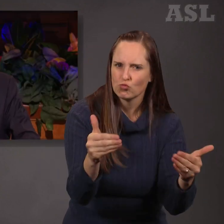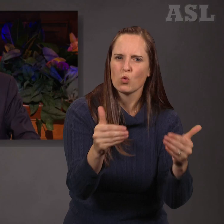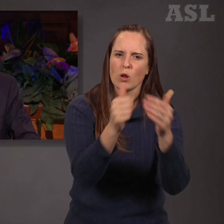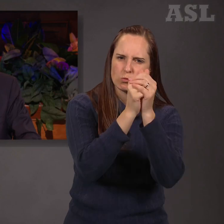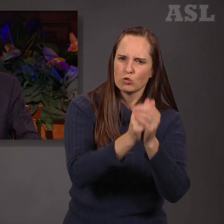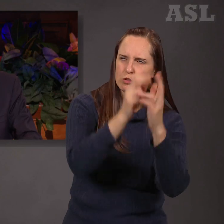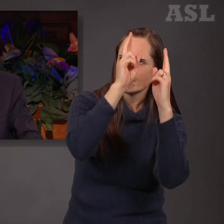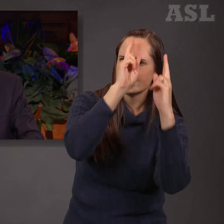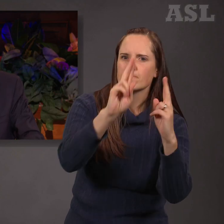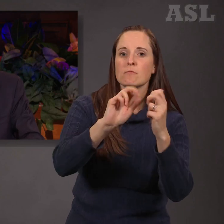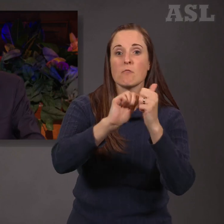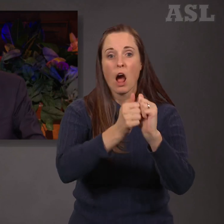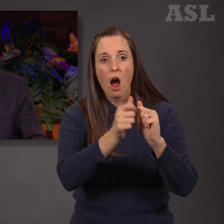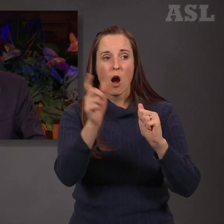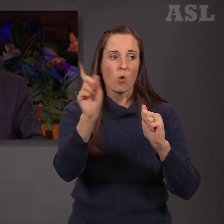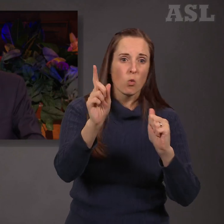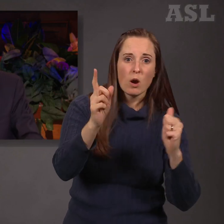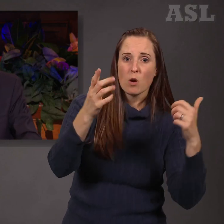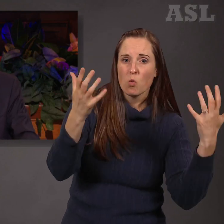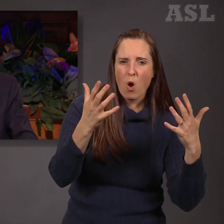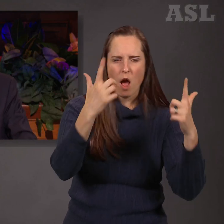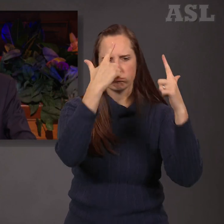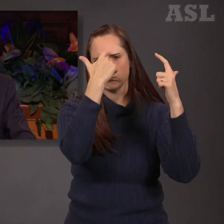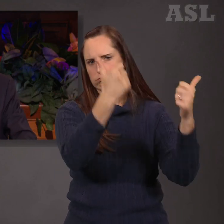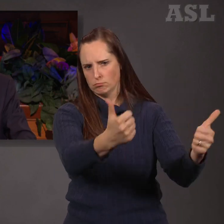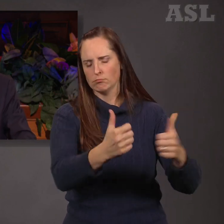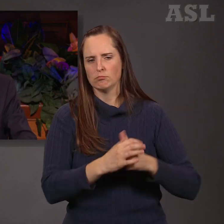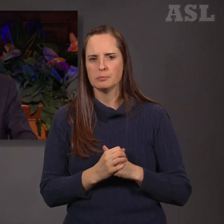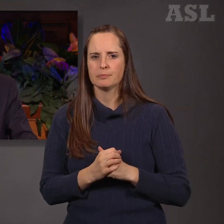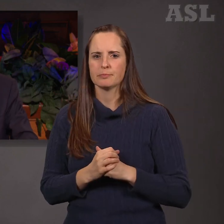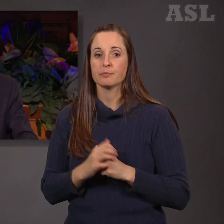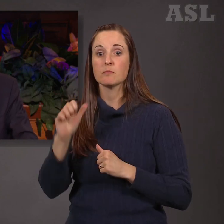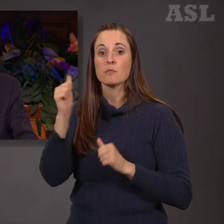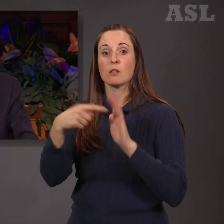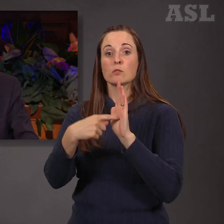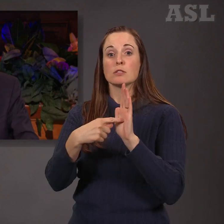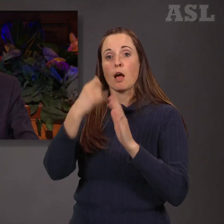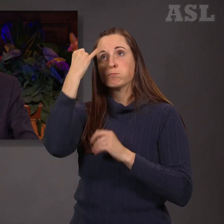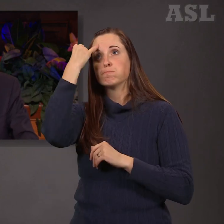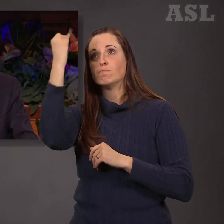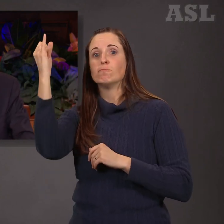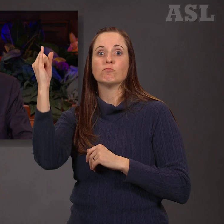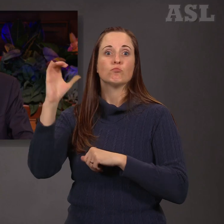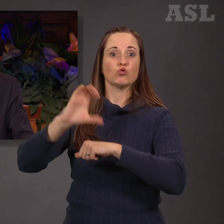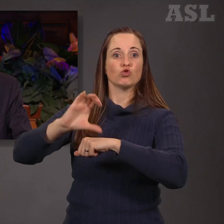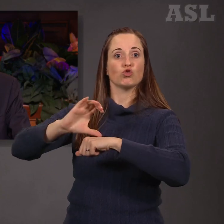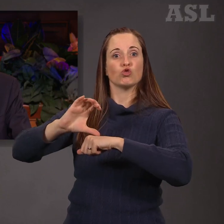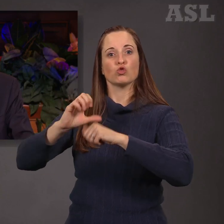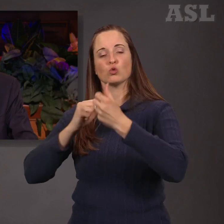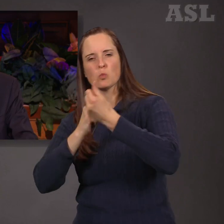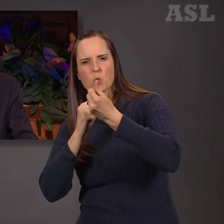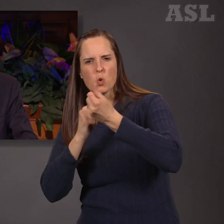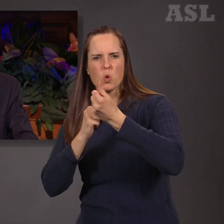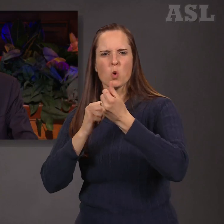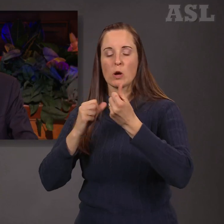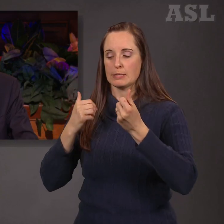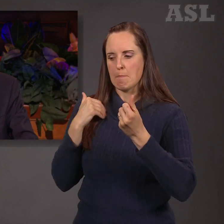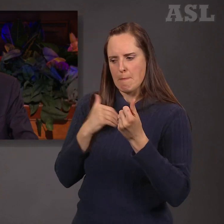Other examples of the Restored Church's humanitarian and other assistance that are also supported voluntarily by our members